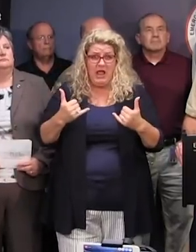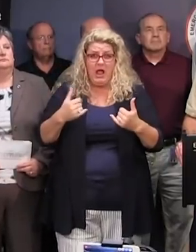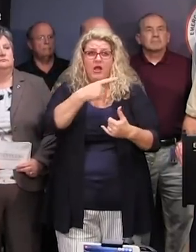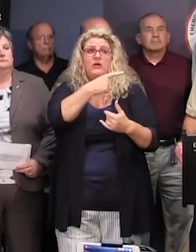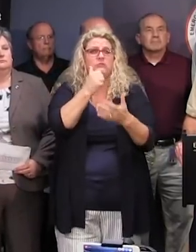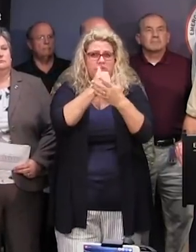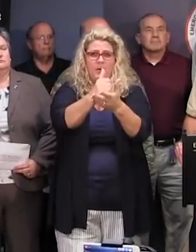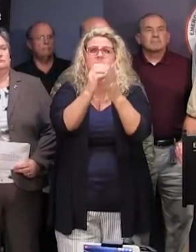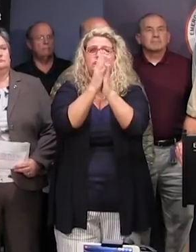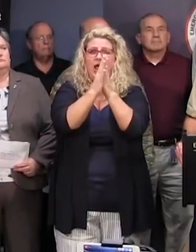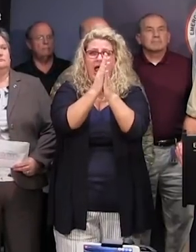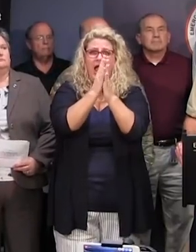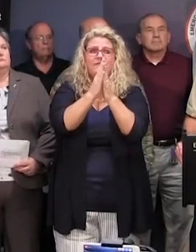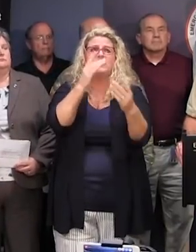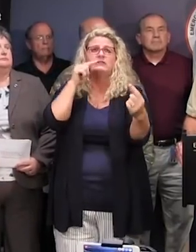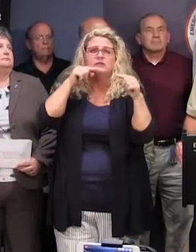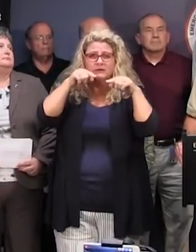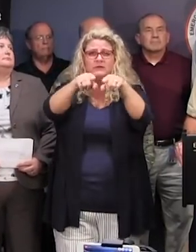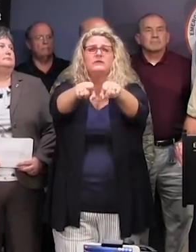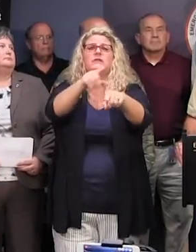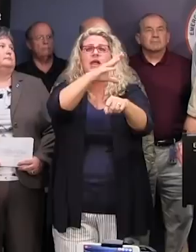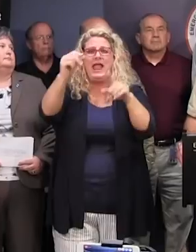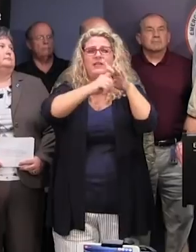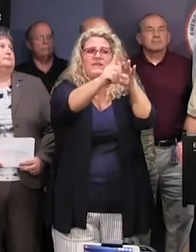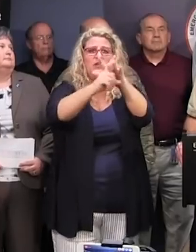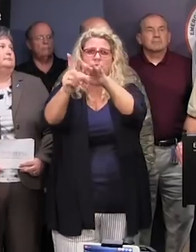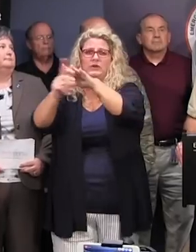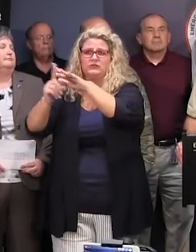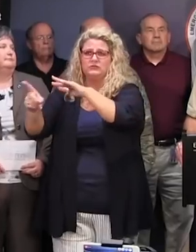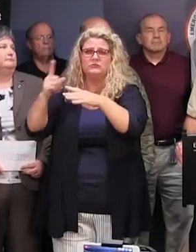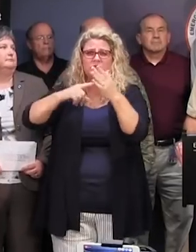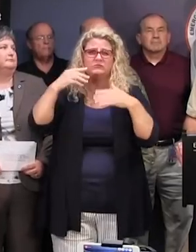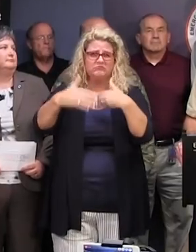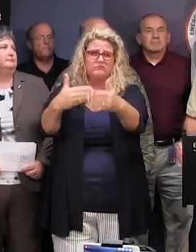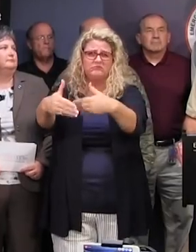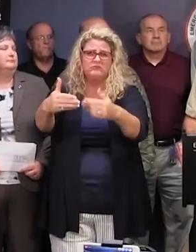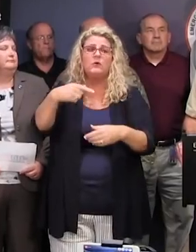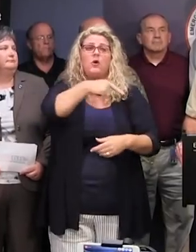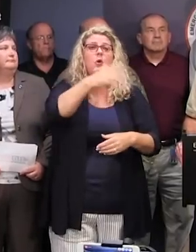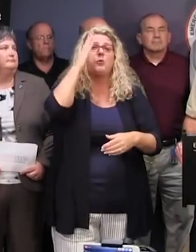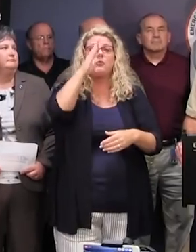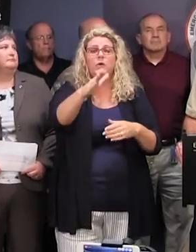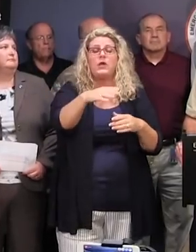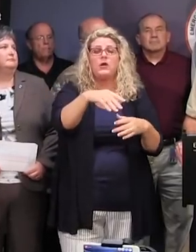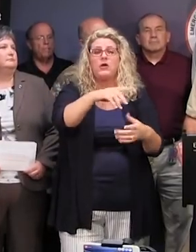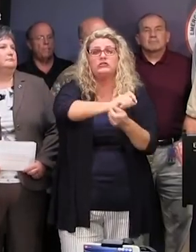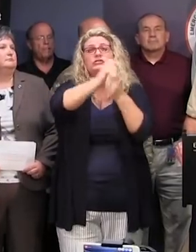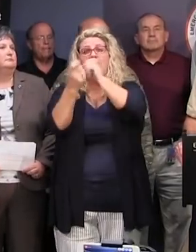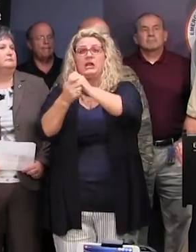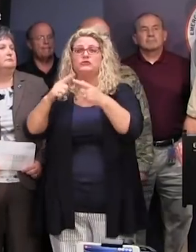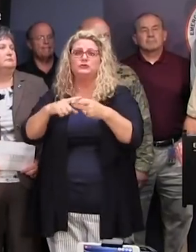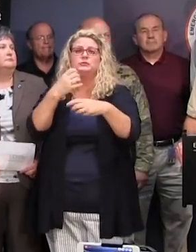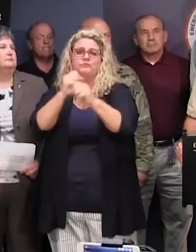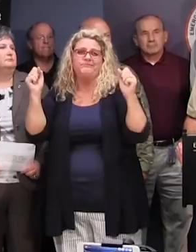traffic lane reversals and the evacuation process. They will be transitioning to a security job